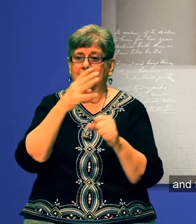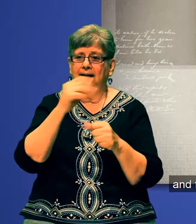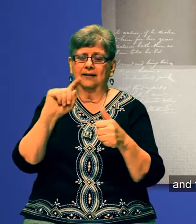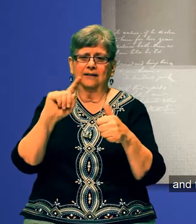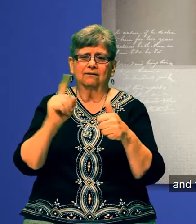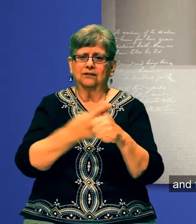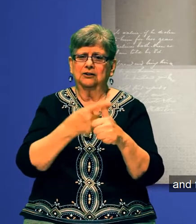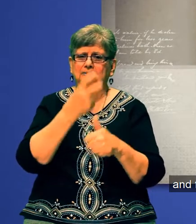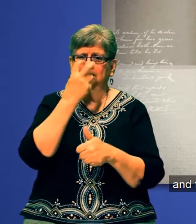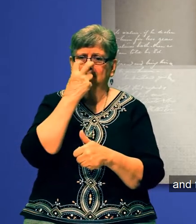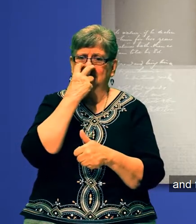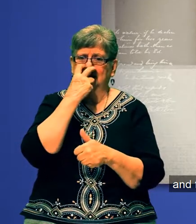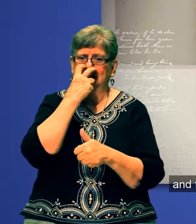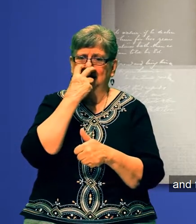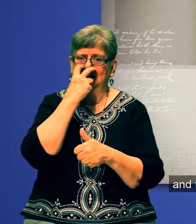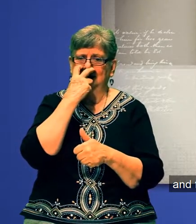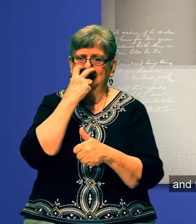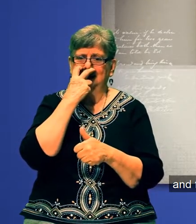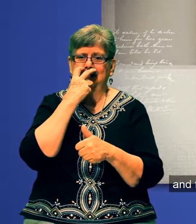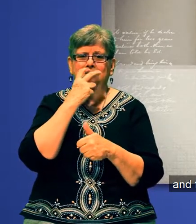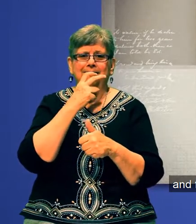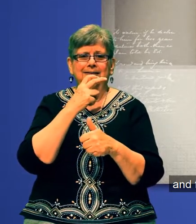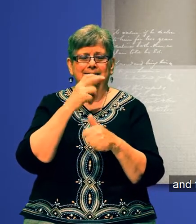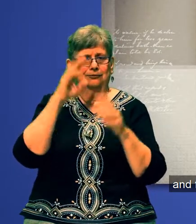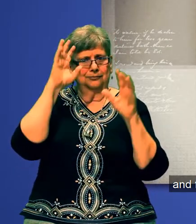first superintendent with vision limitations.